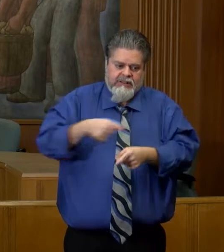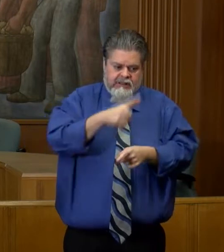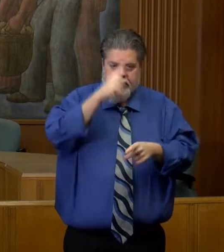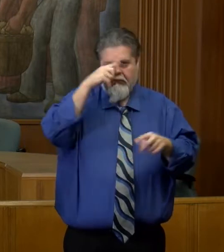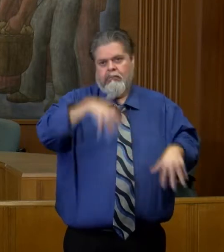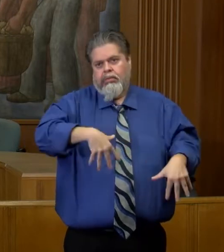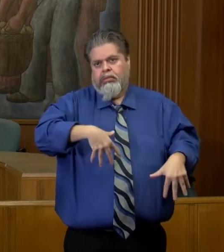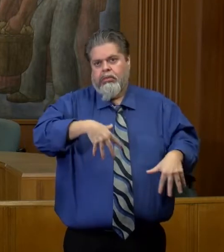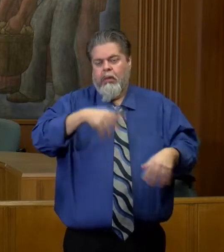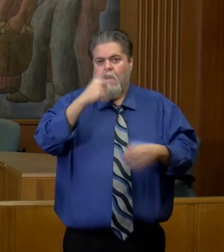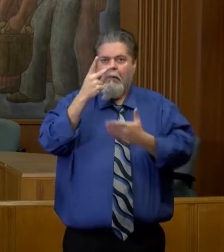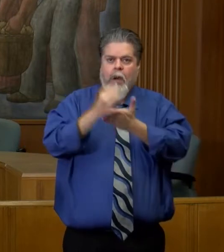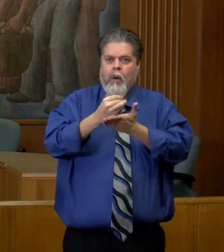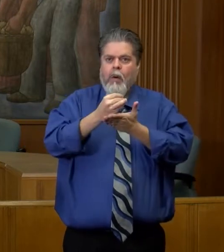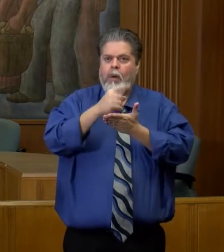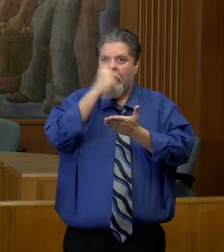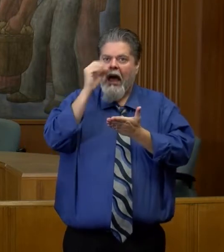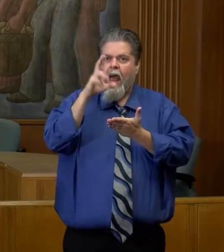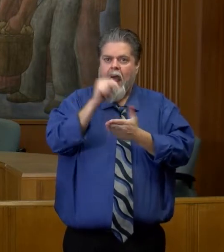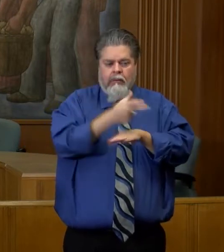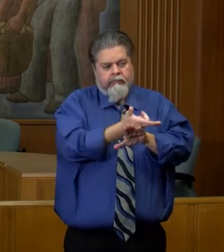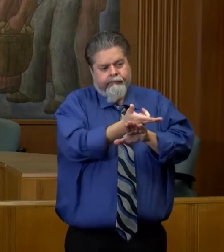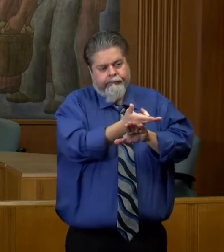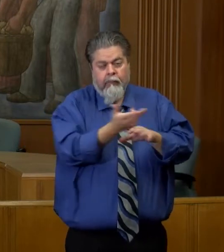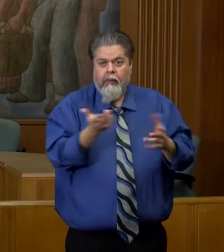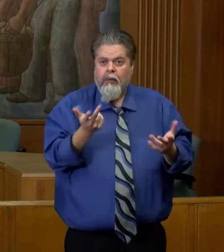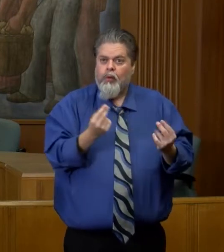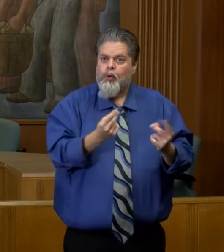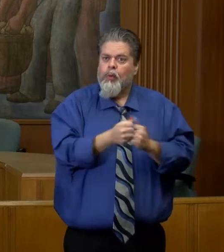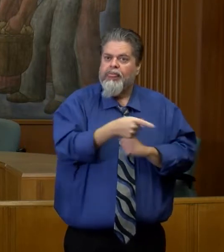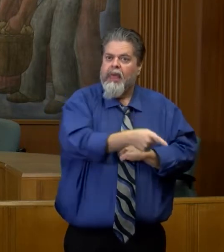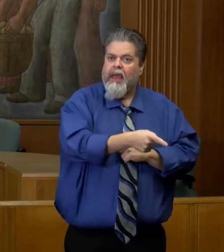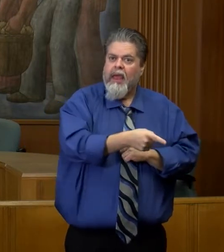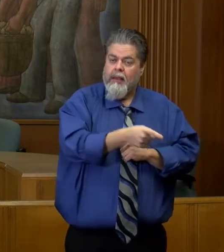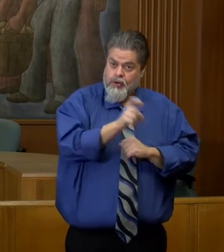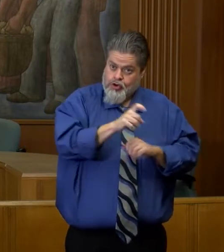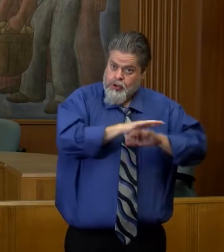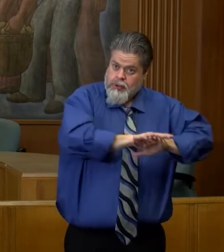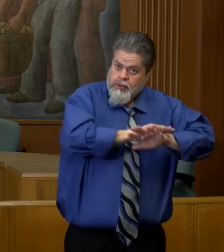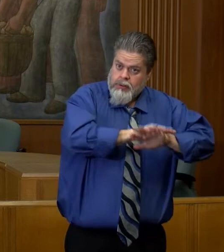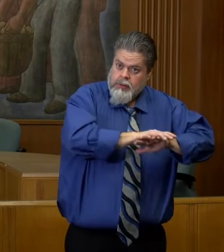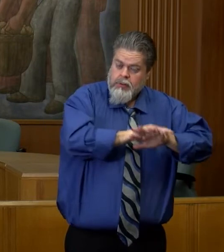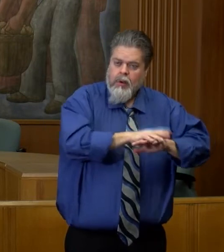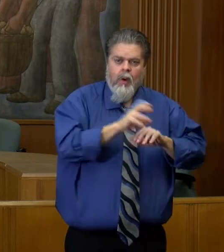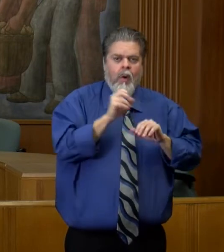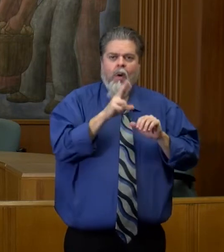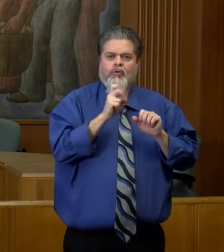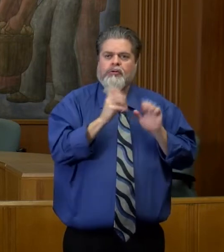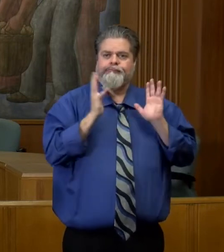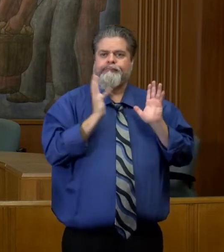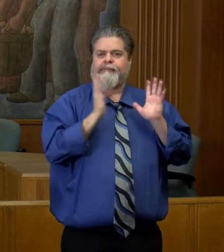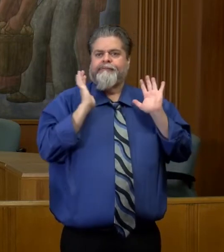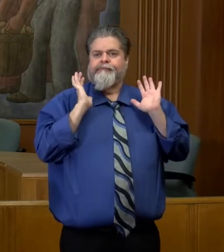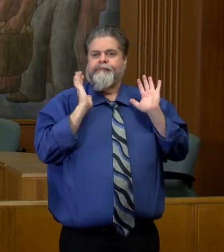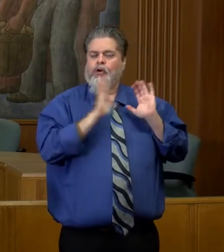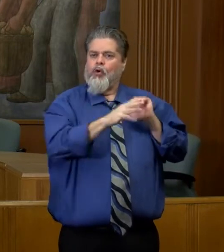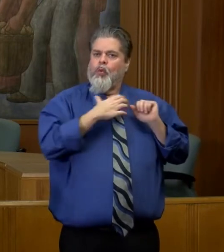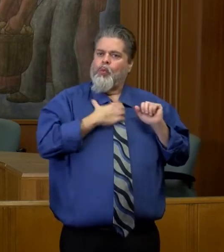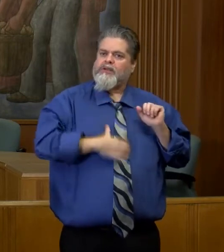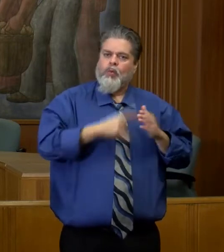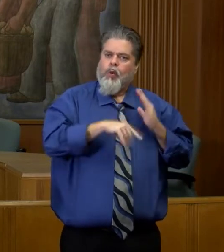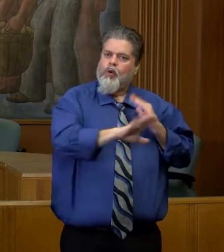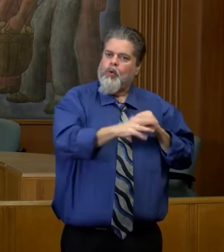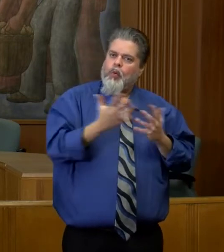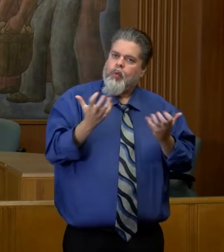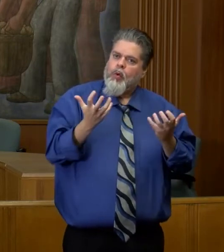really helpful to have those wishes, and it has been really helpful to have those wishes really spelled out as those needs